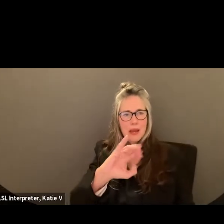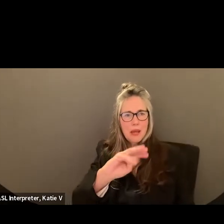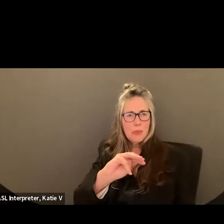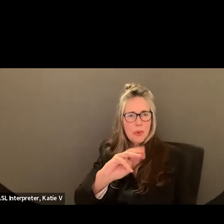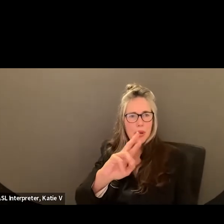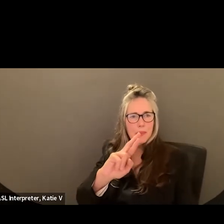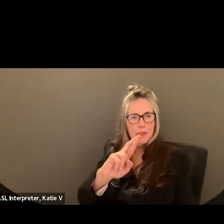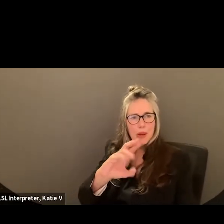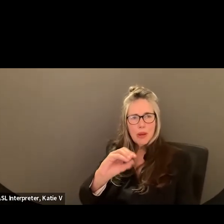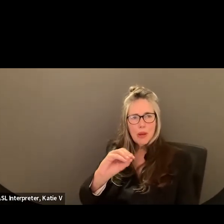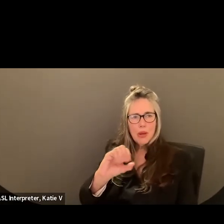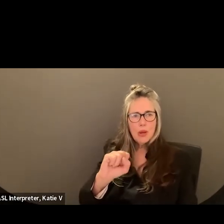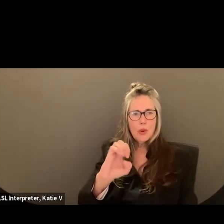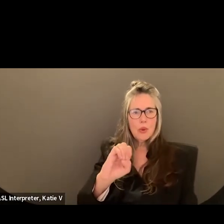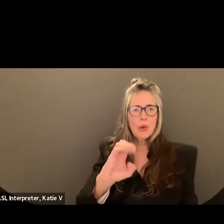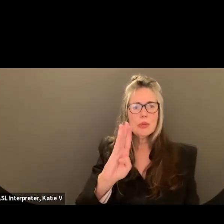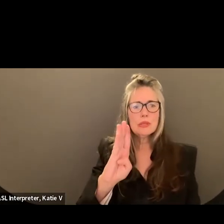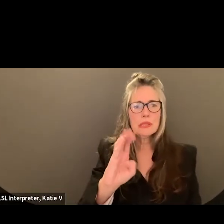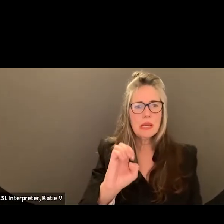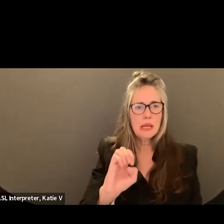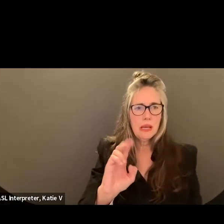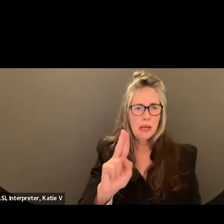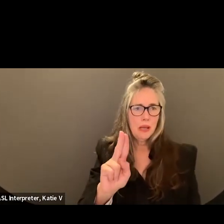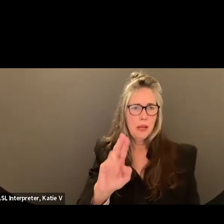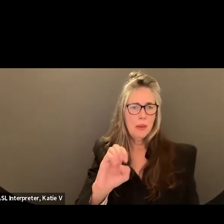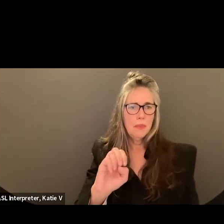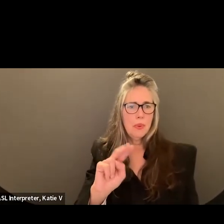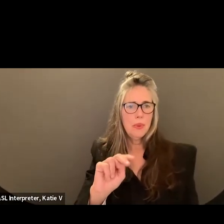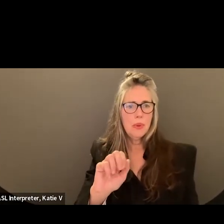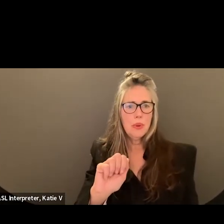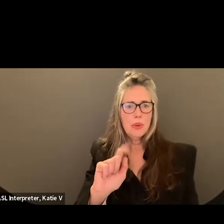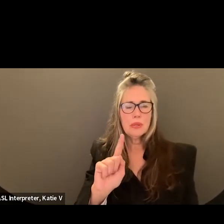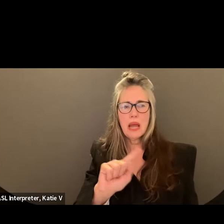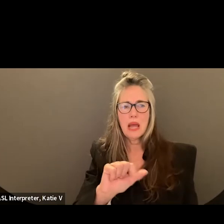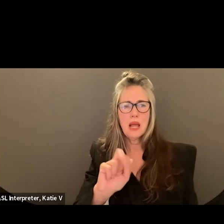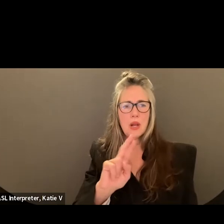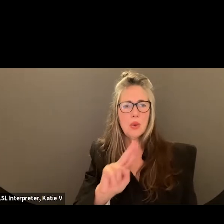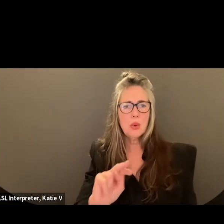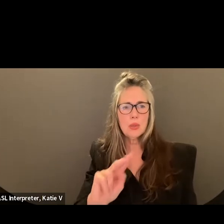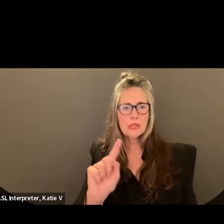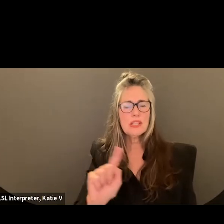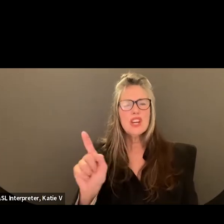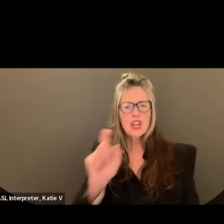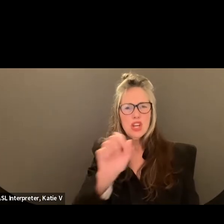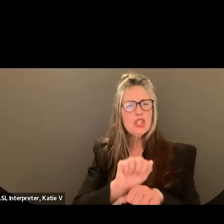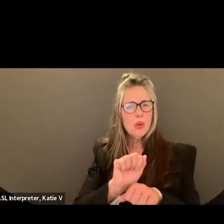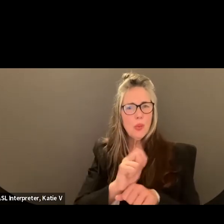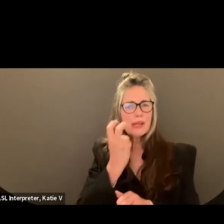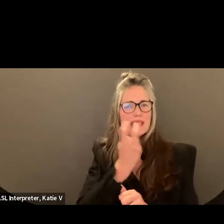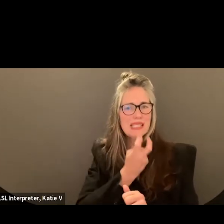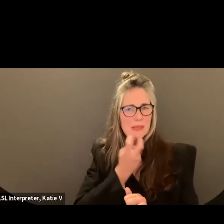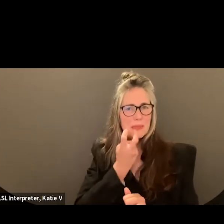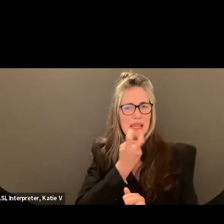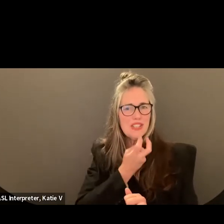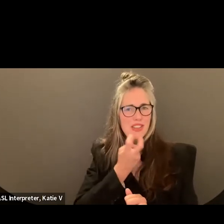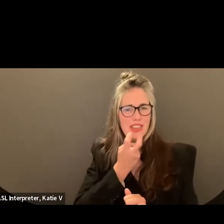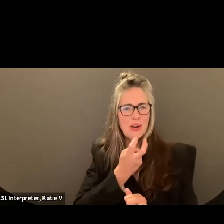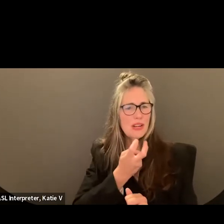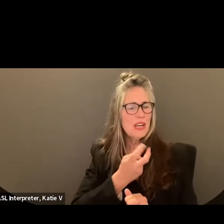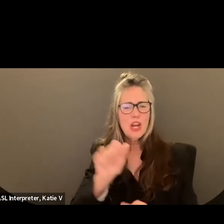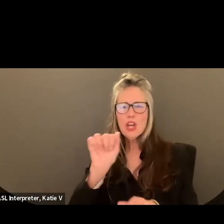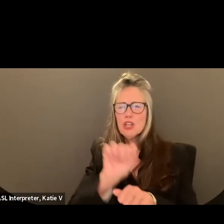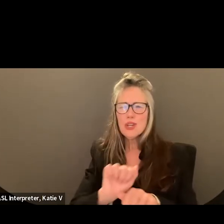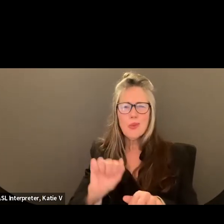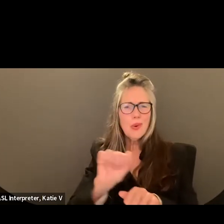Prim always goes above and beyond for her students in speech therapy. She works hard to make therapy applicable and fun for each